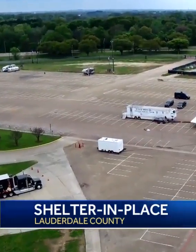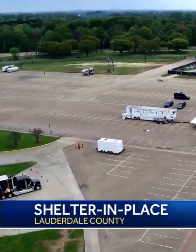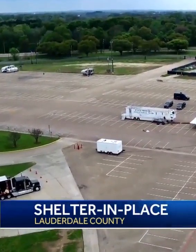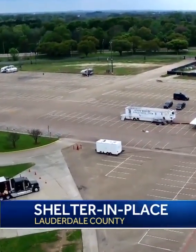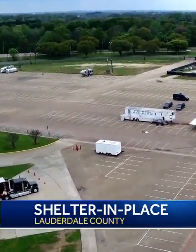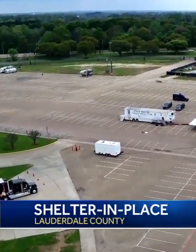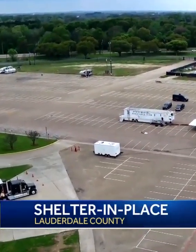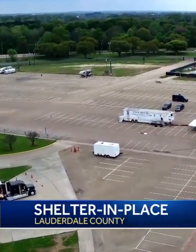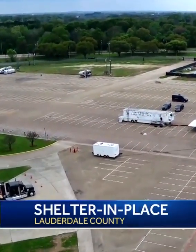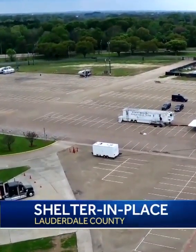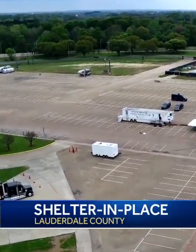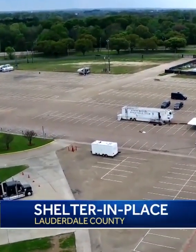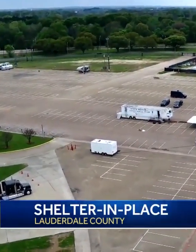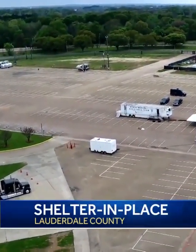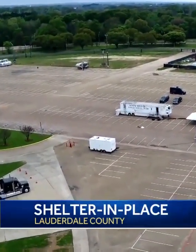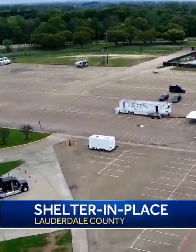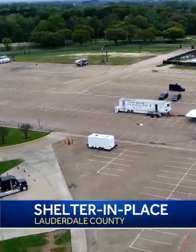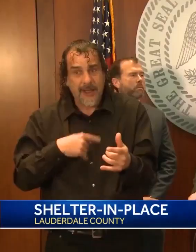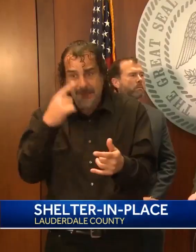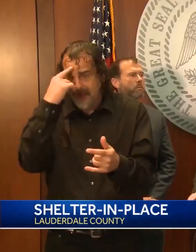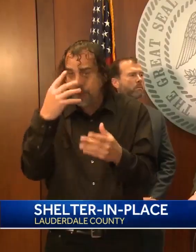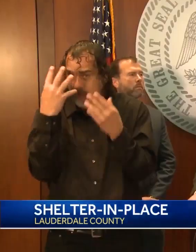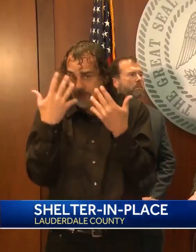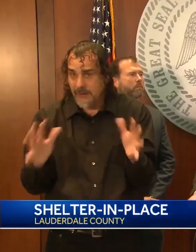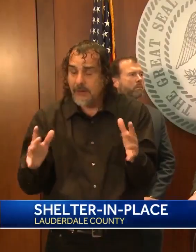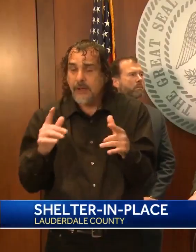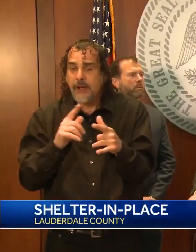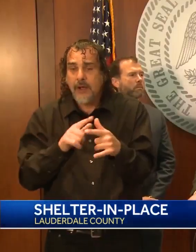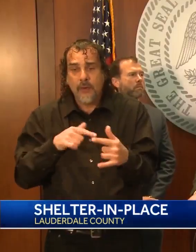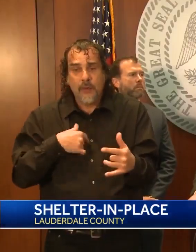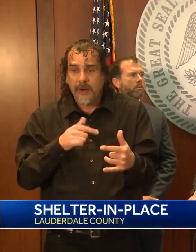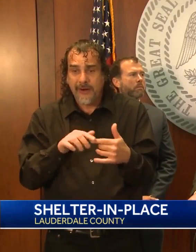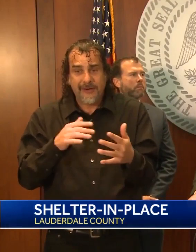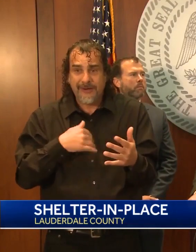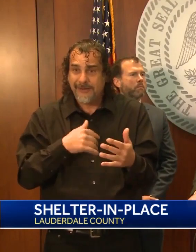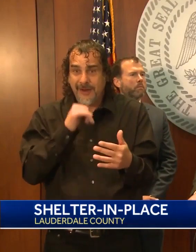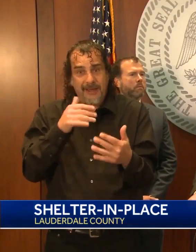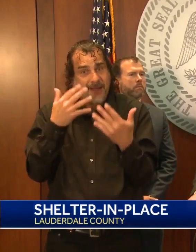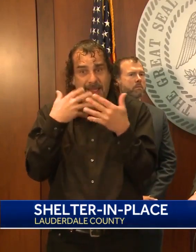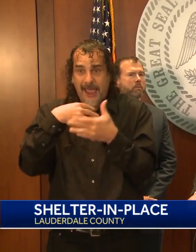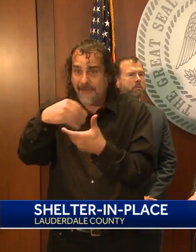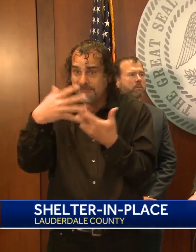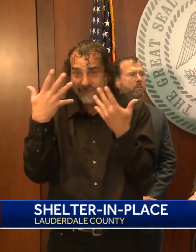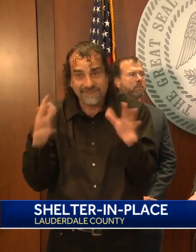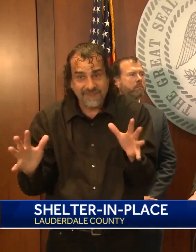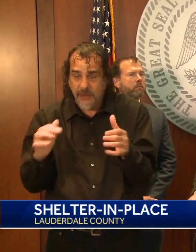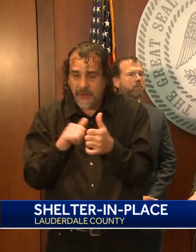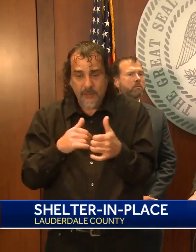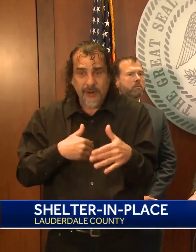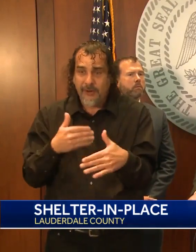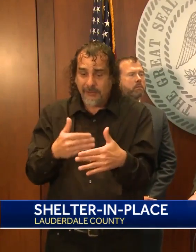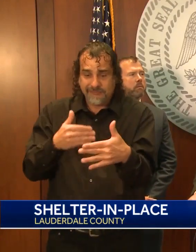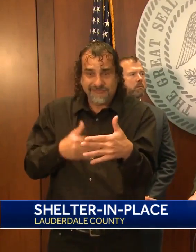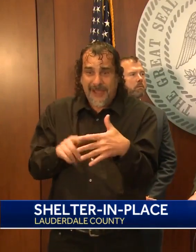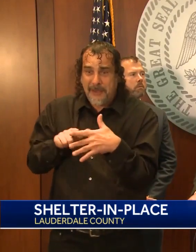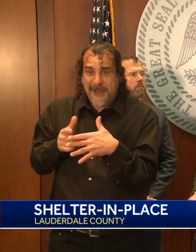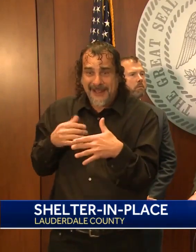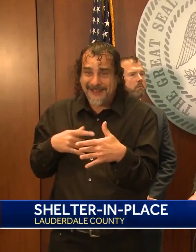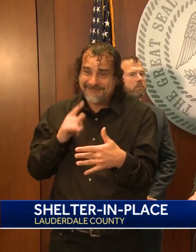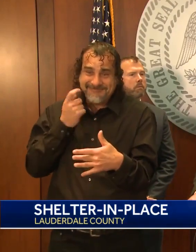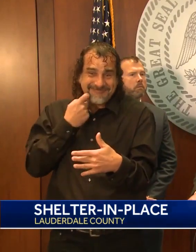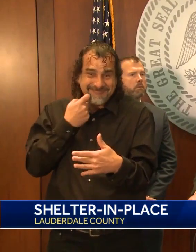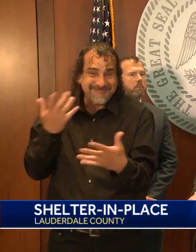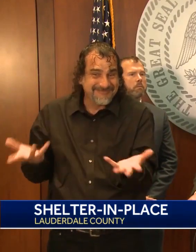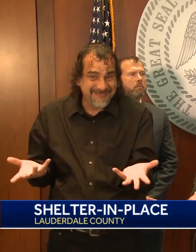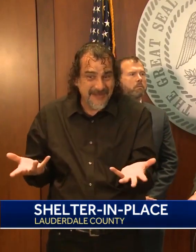Lauderdale County, but other cities and counties as well. We are still closer to the beginning of this than we are to the end. We have